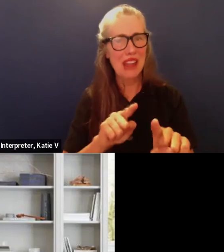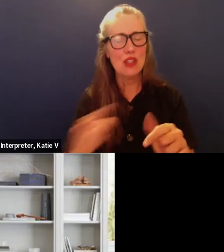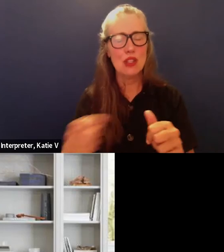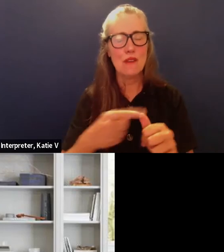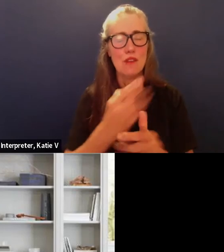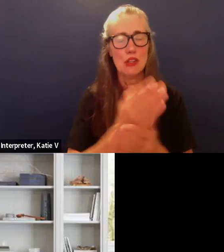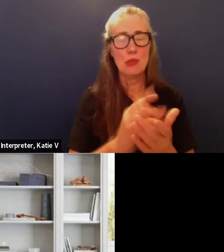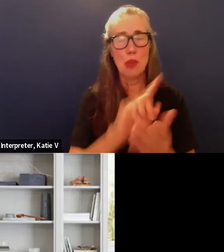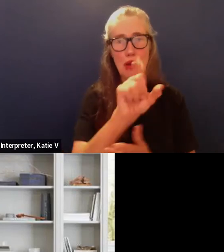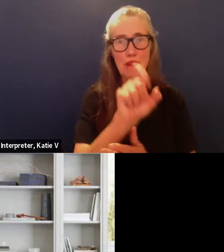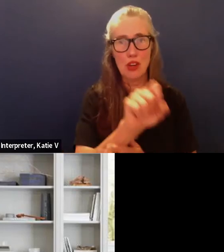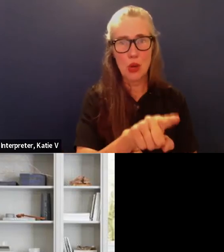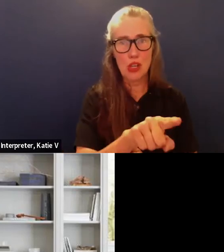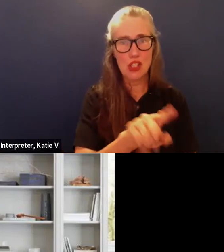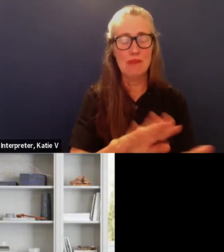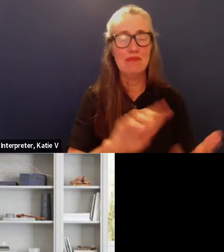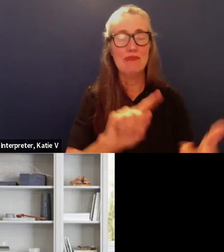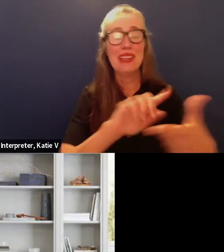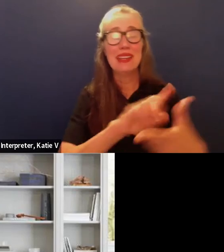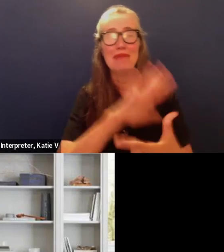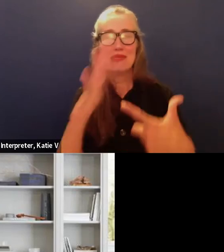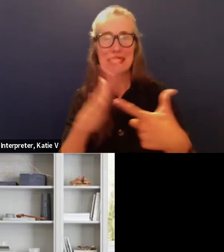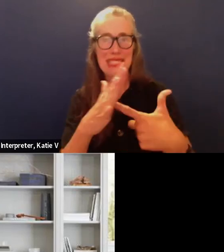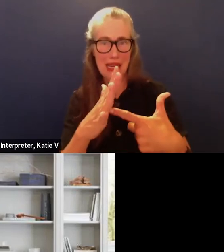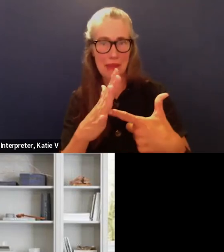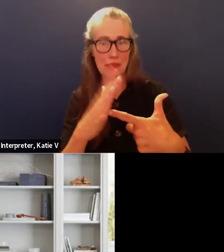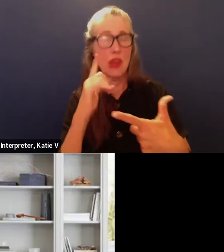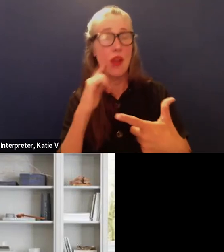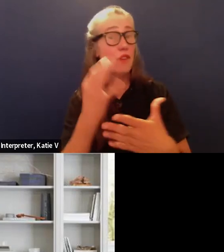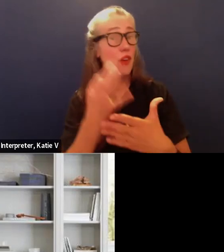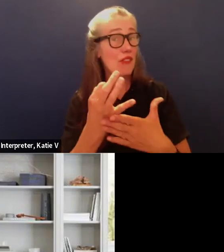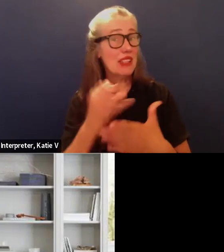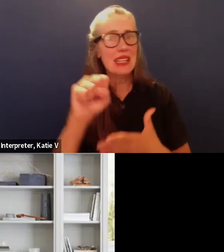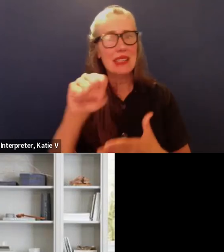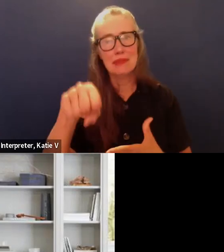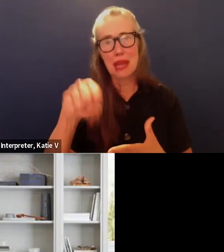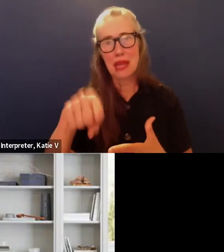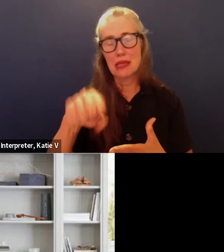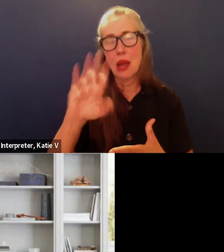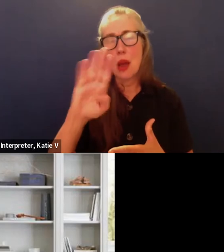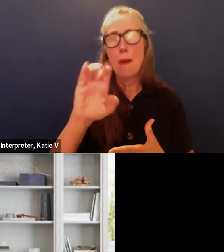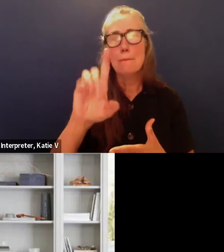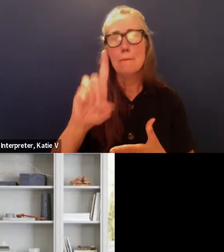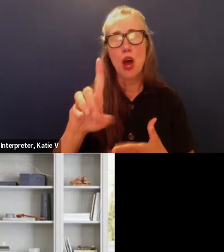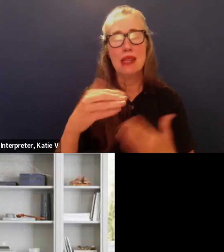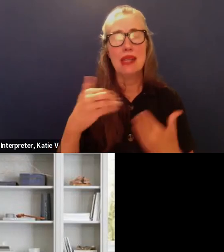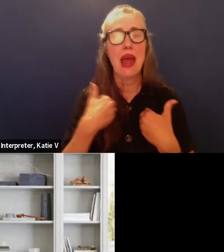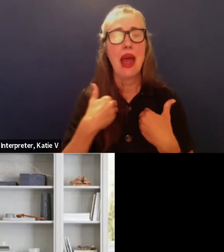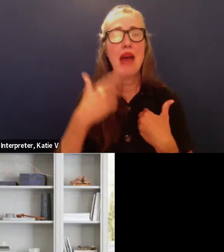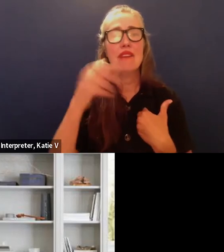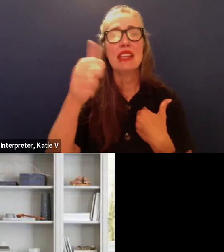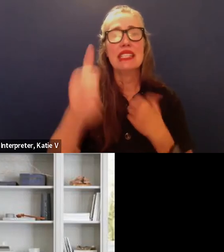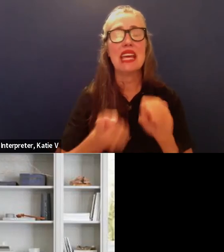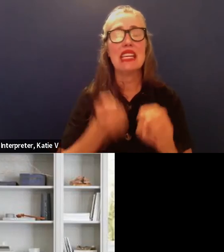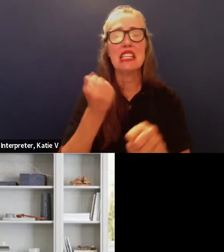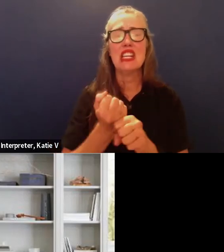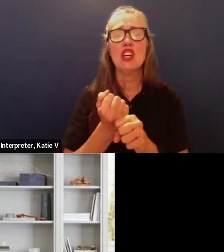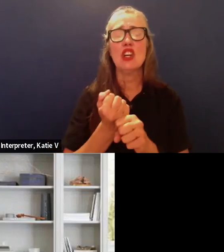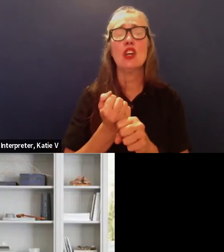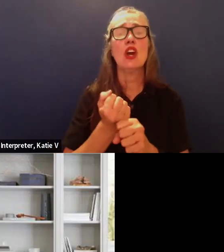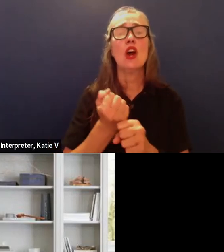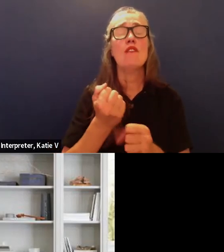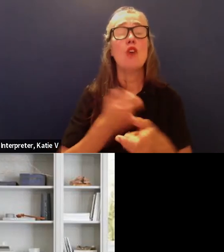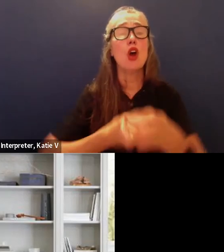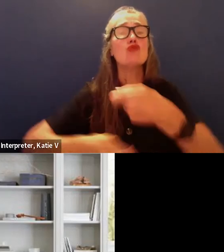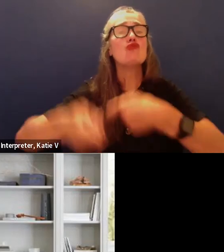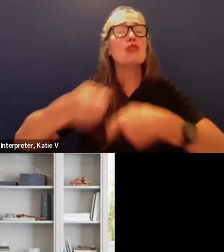second portion uh regarding refunding yes these bonds will have a 10-year optional redemption which